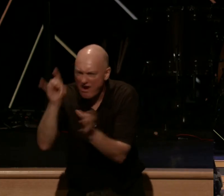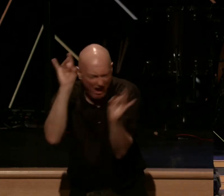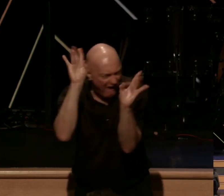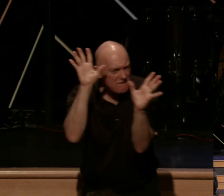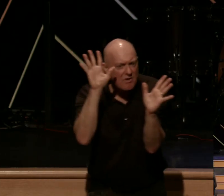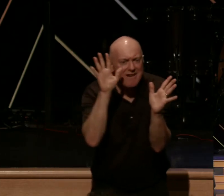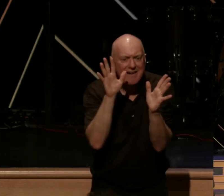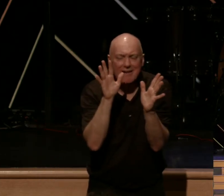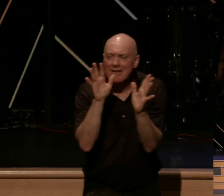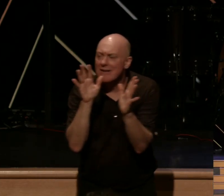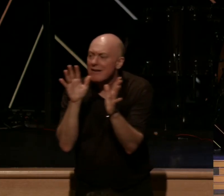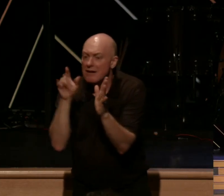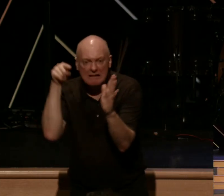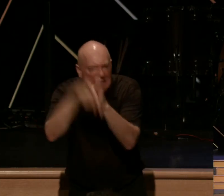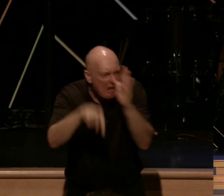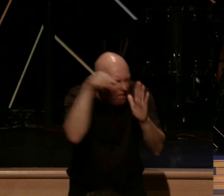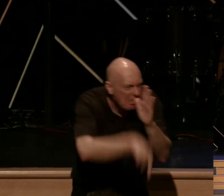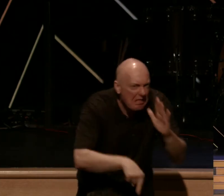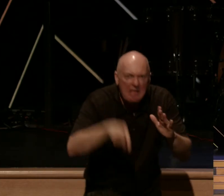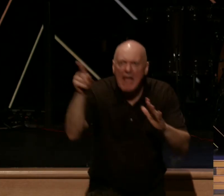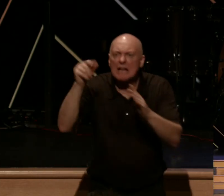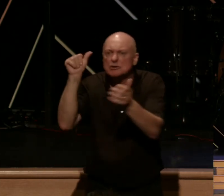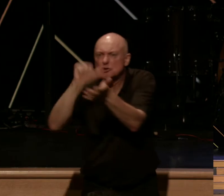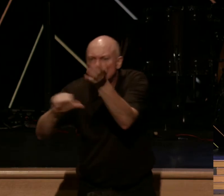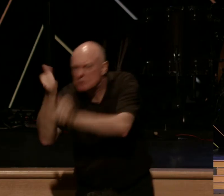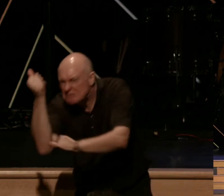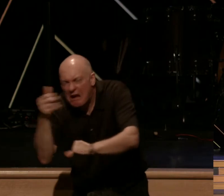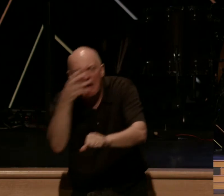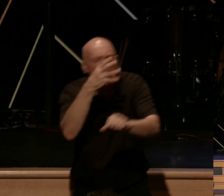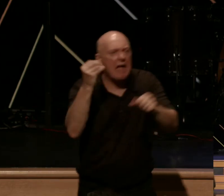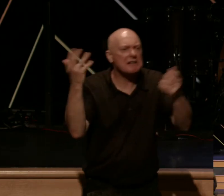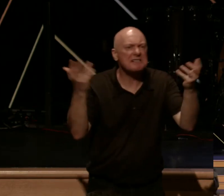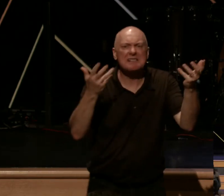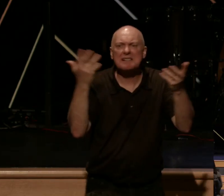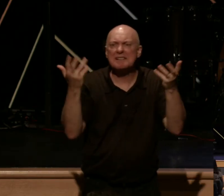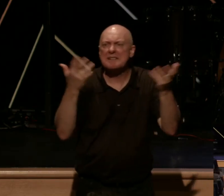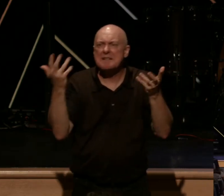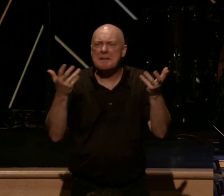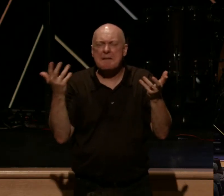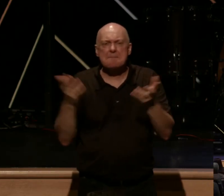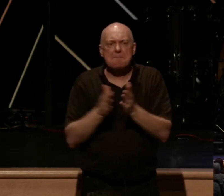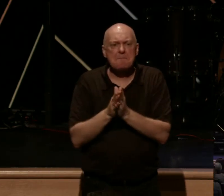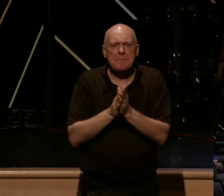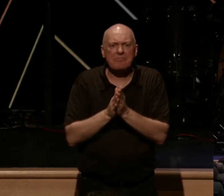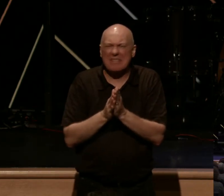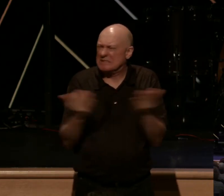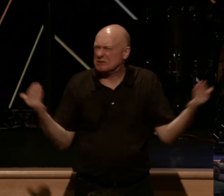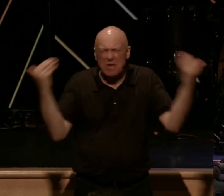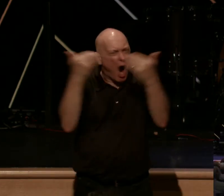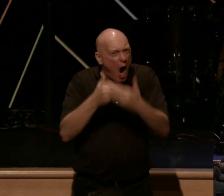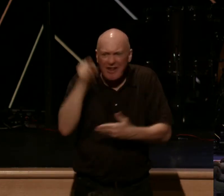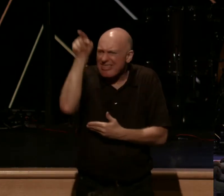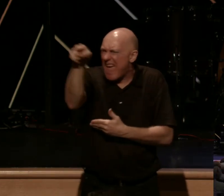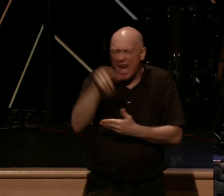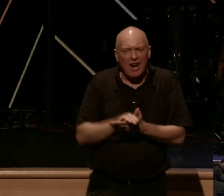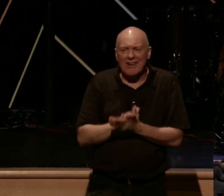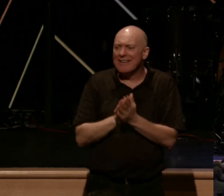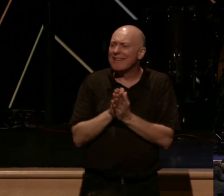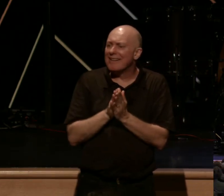homicides and suicides and darkness, and as